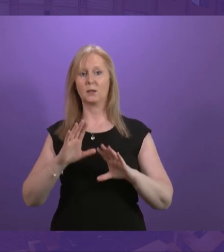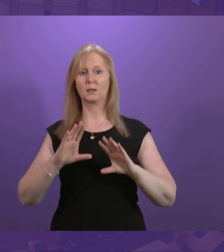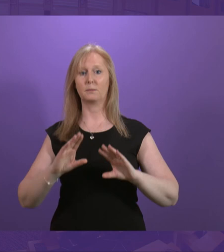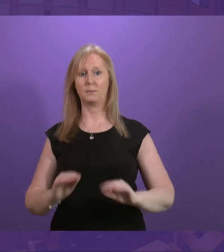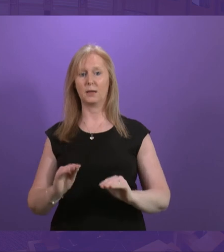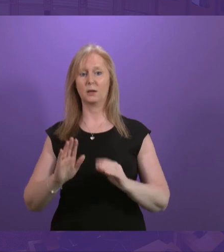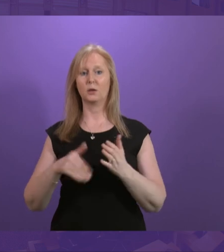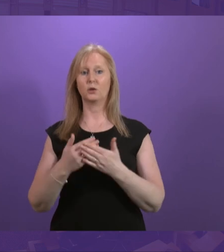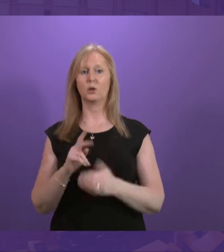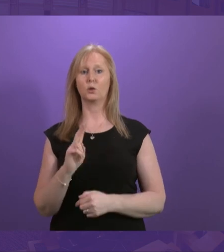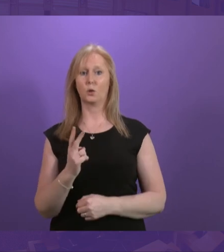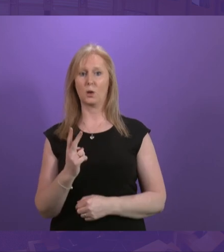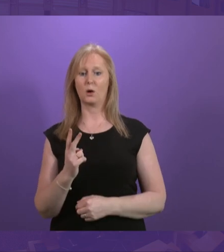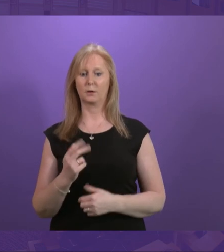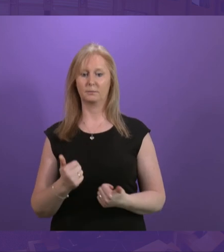until two o'clock and I'll be sure to